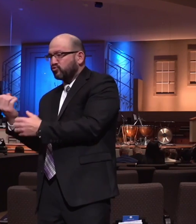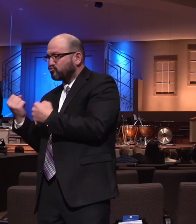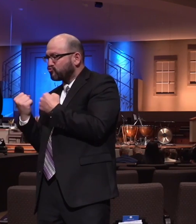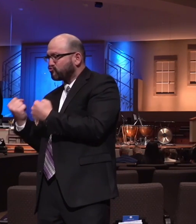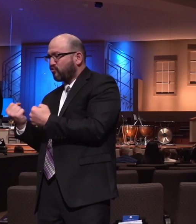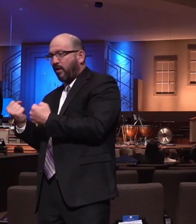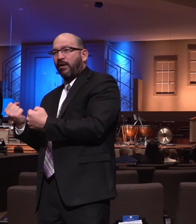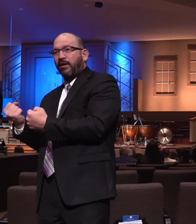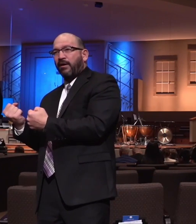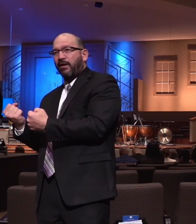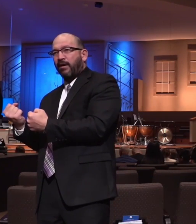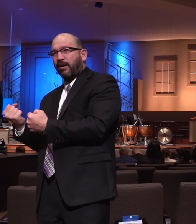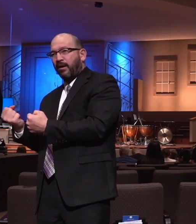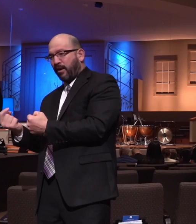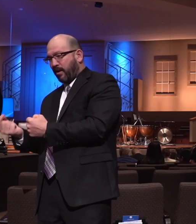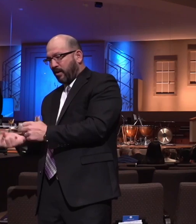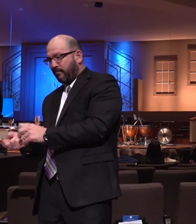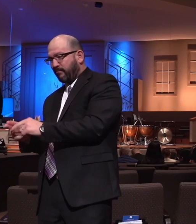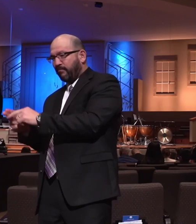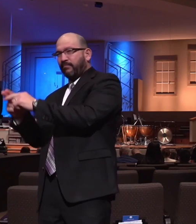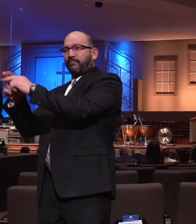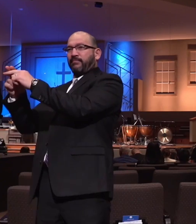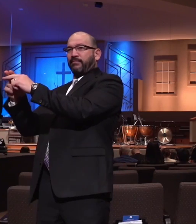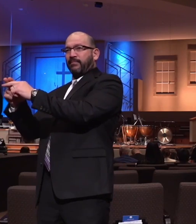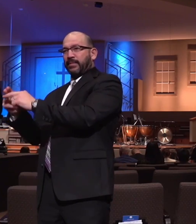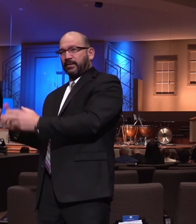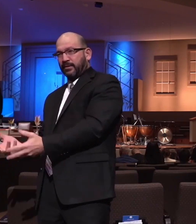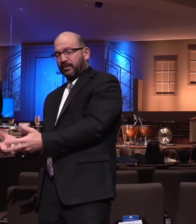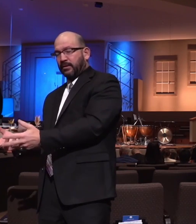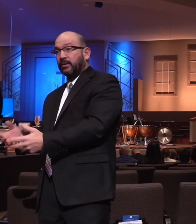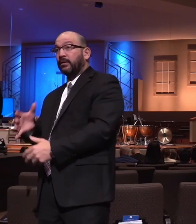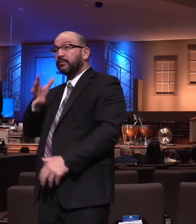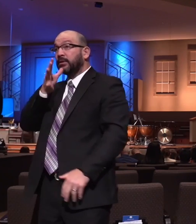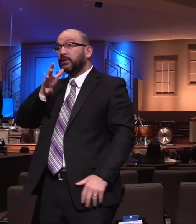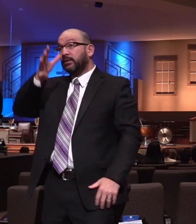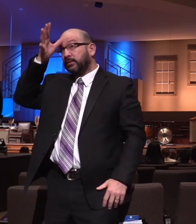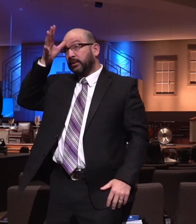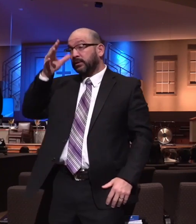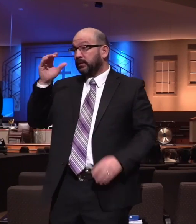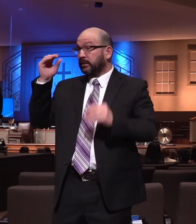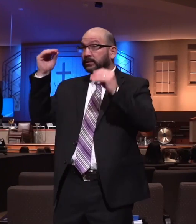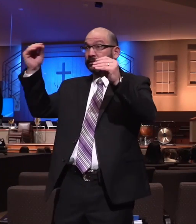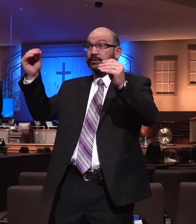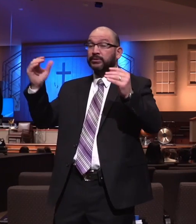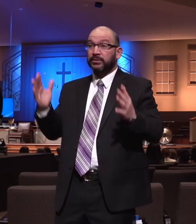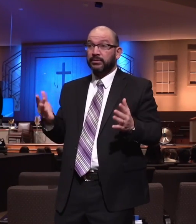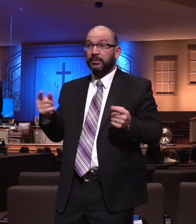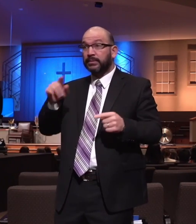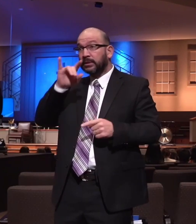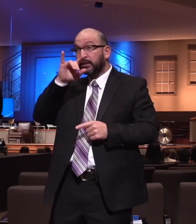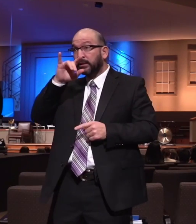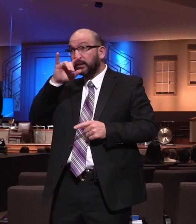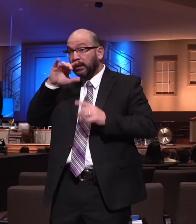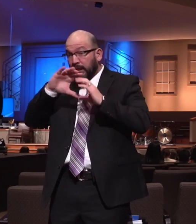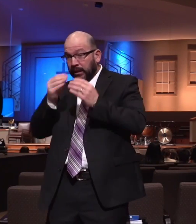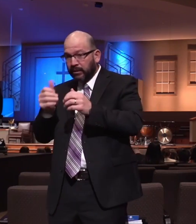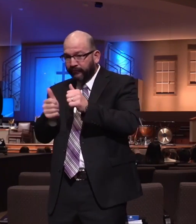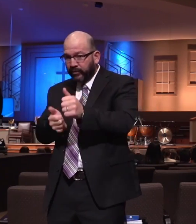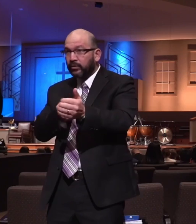little by little spiritually. Moms and dads and Sunday school teachers, when your class is walking in the truth, what does it mean?